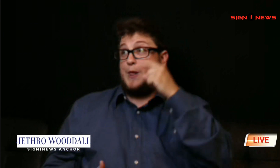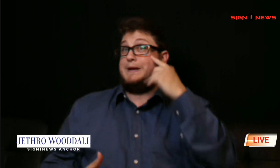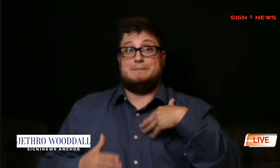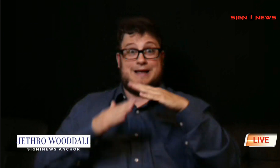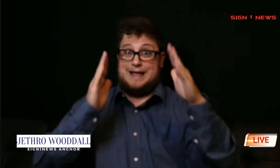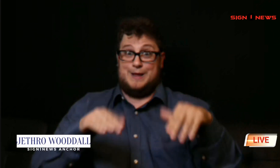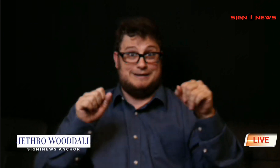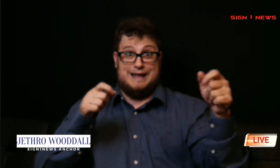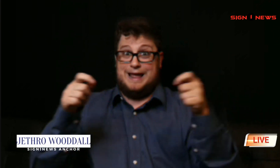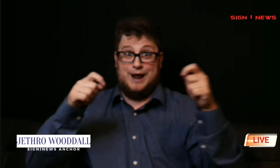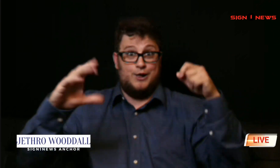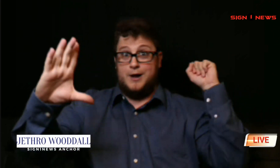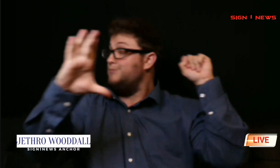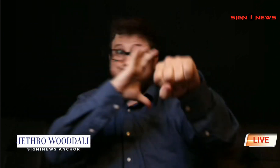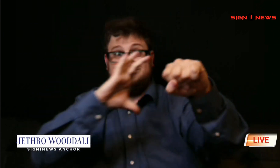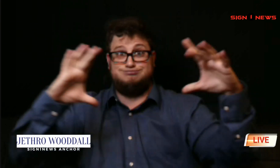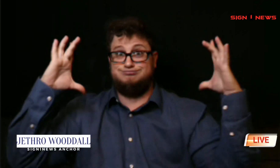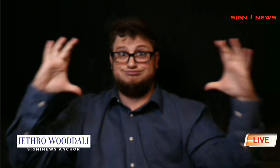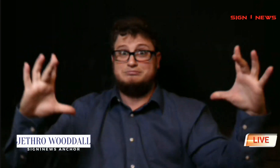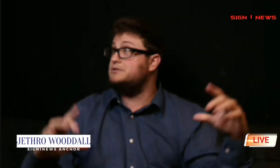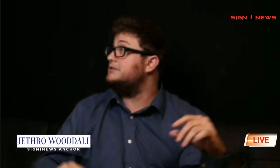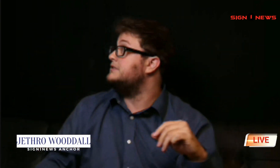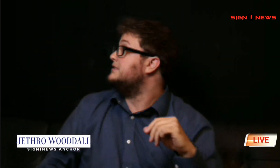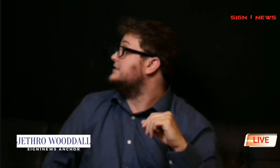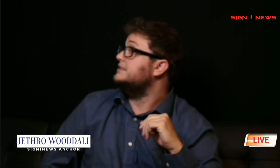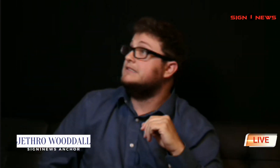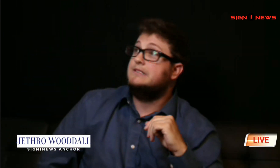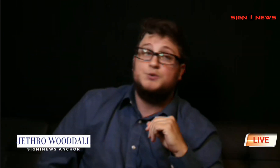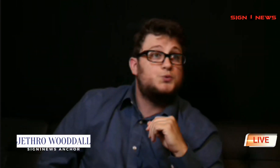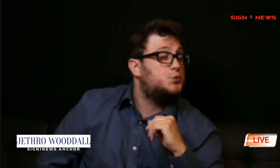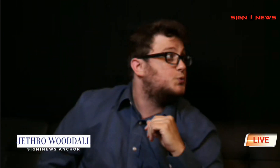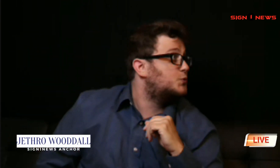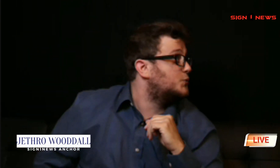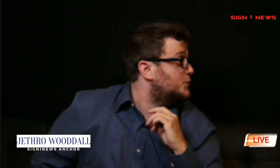i'm so happy we don't have any elephants around here i don't think my house could handle it